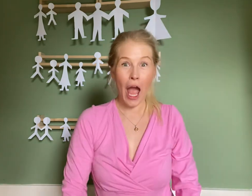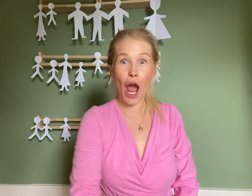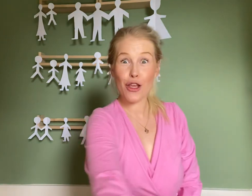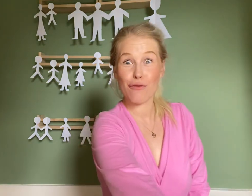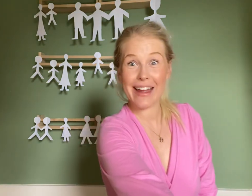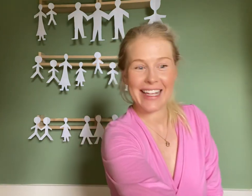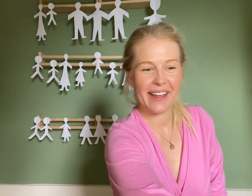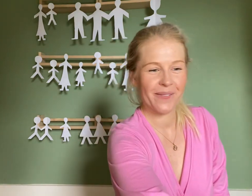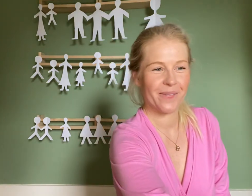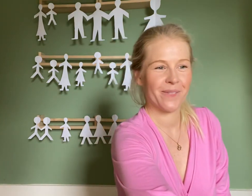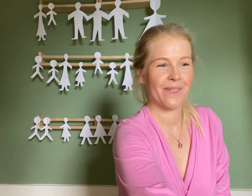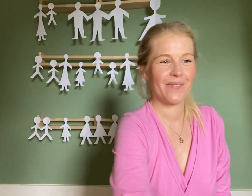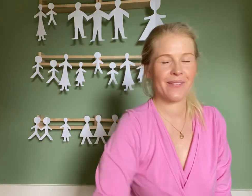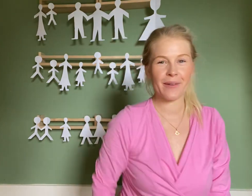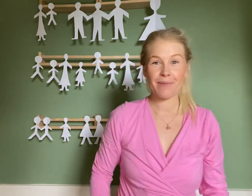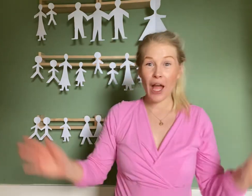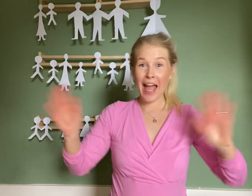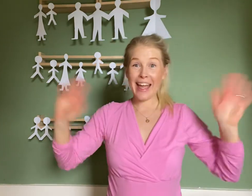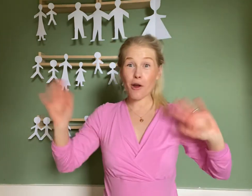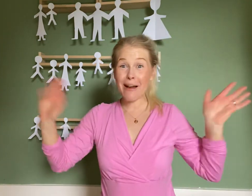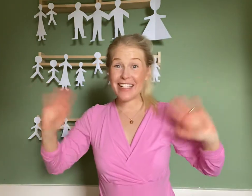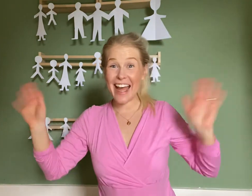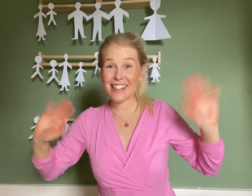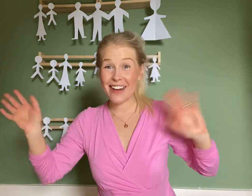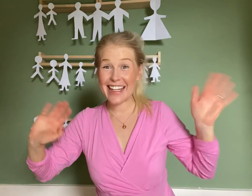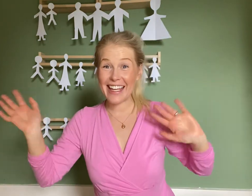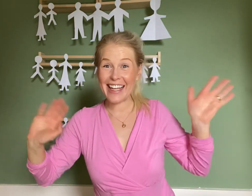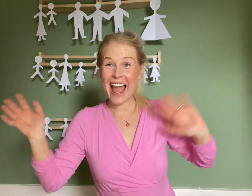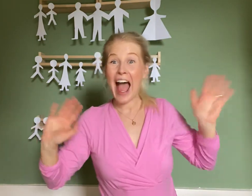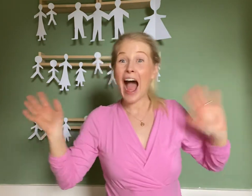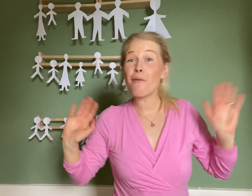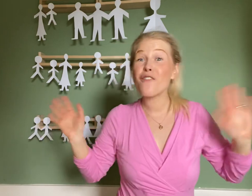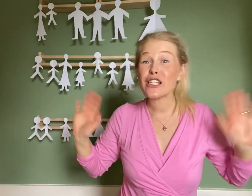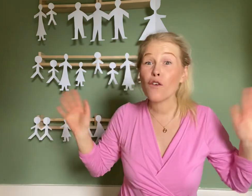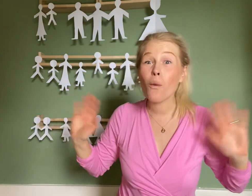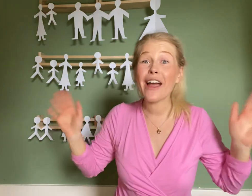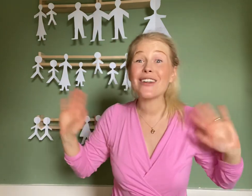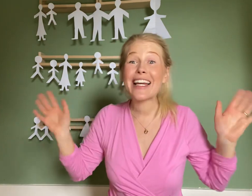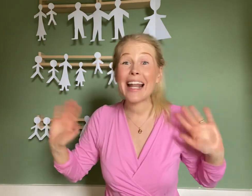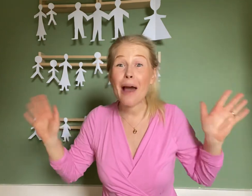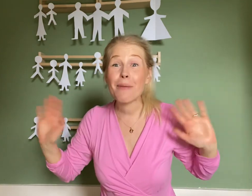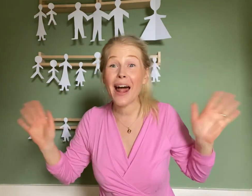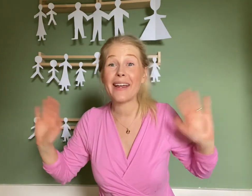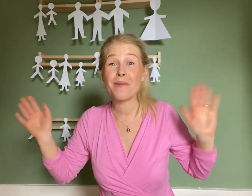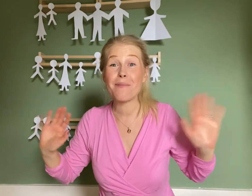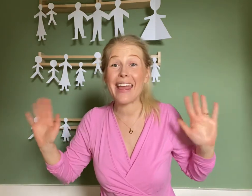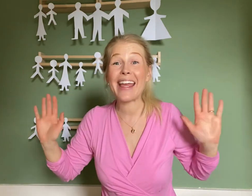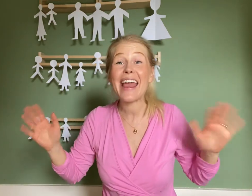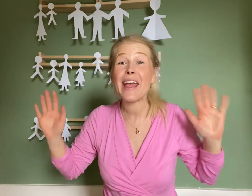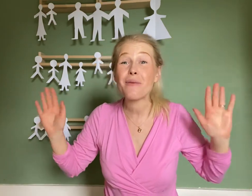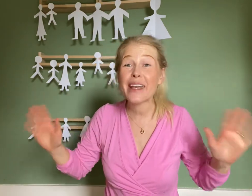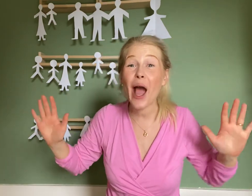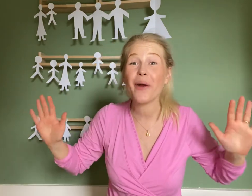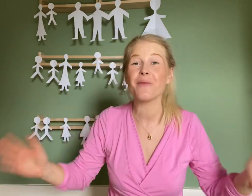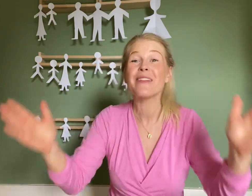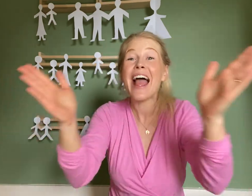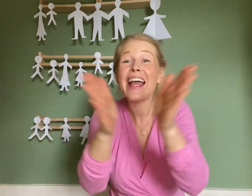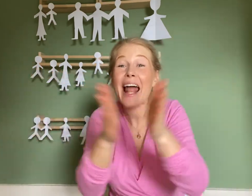You ready? Get your magic hands ready. And first of all we're going to clap like me. Here we go. Clap